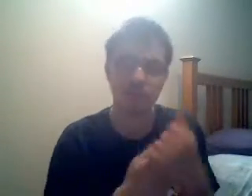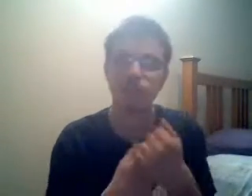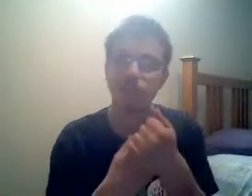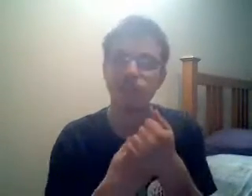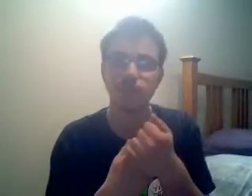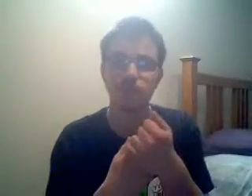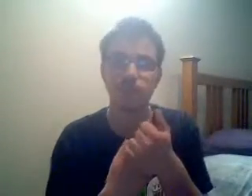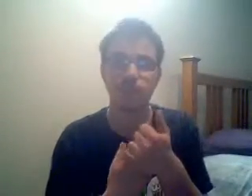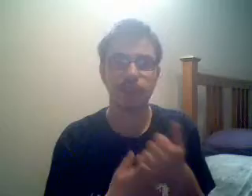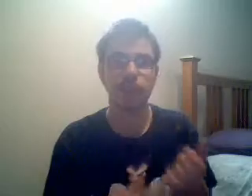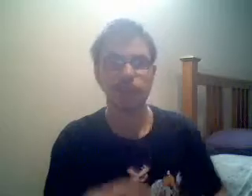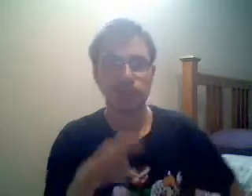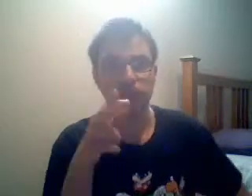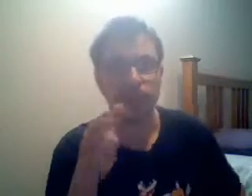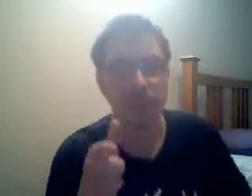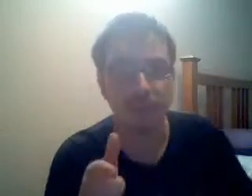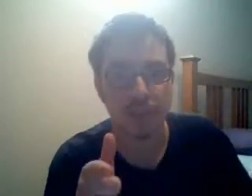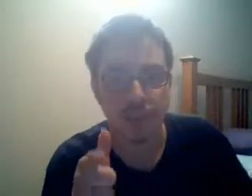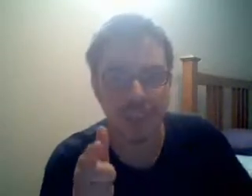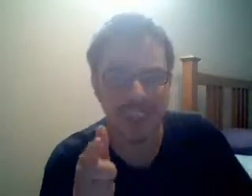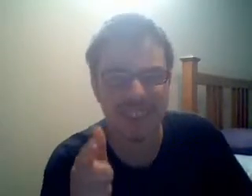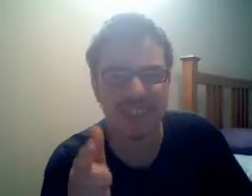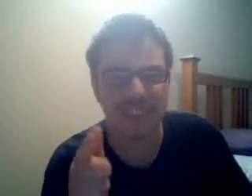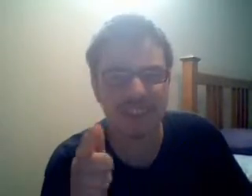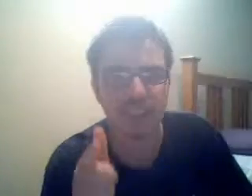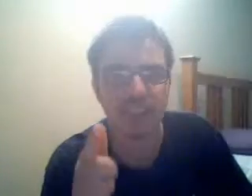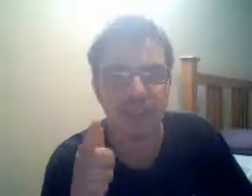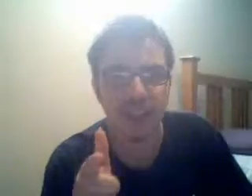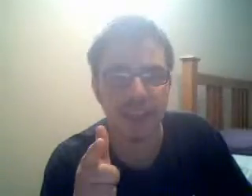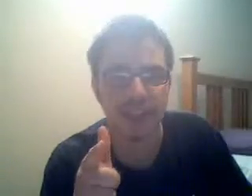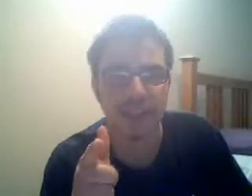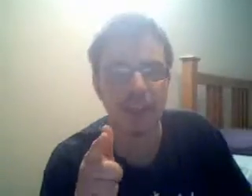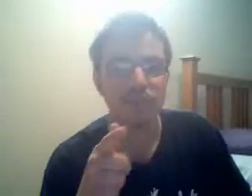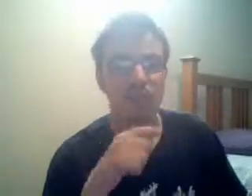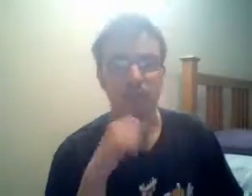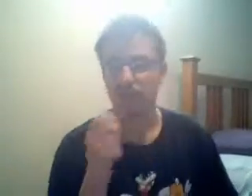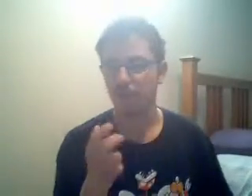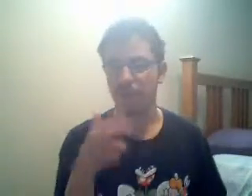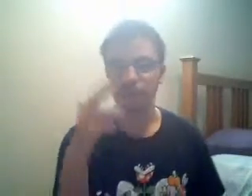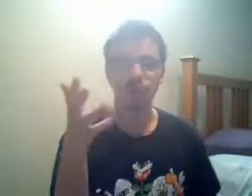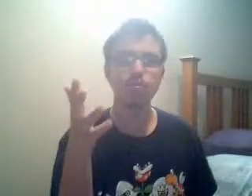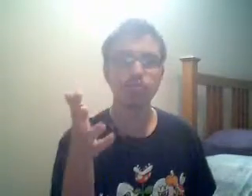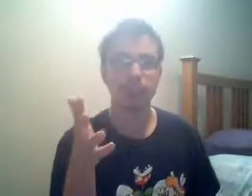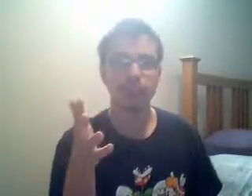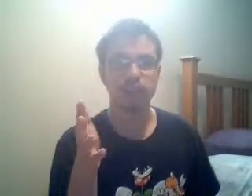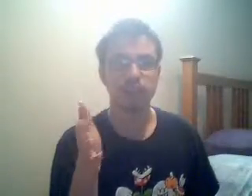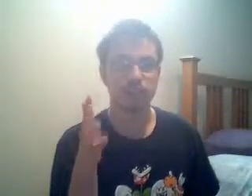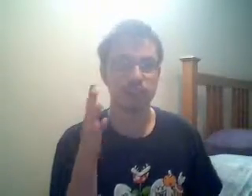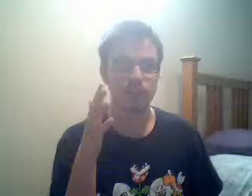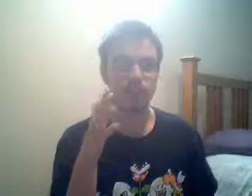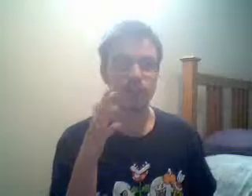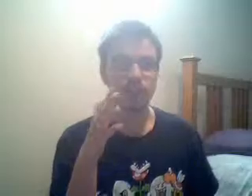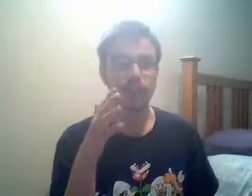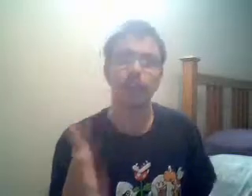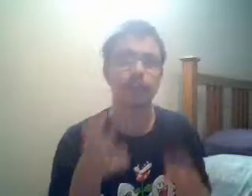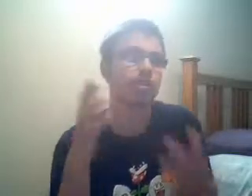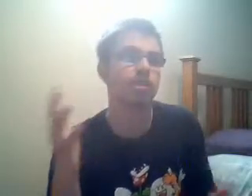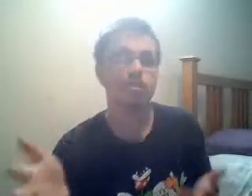Super Luigi Game 1, I'm gonna be making a series called SLR Q&A. Which is a thank you guys. I'm gonna ask me a